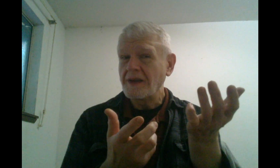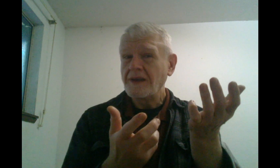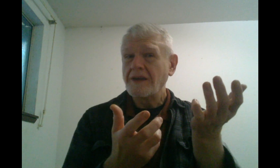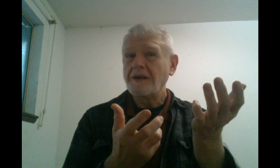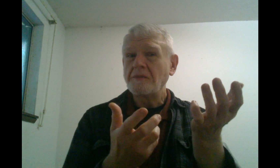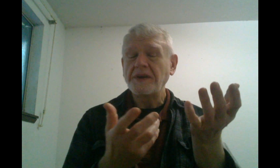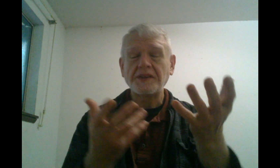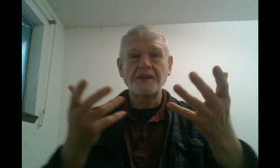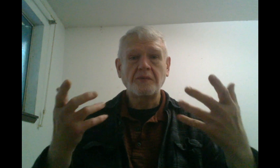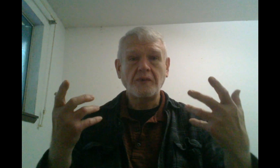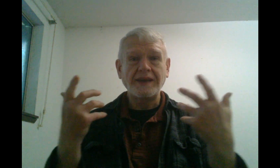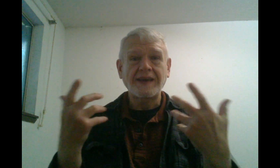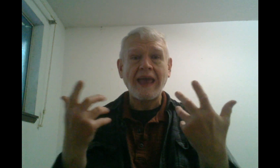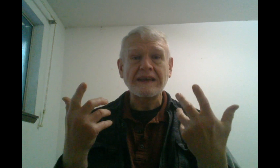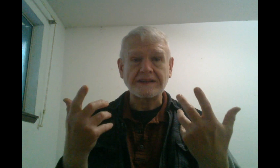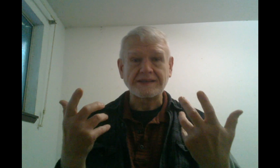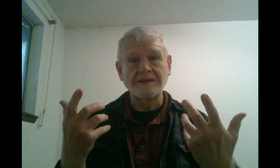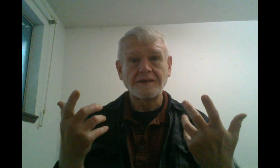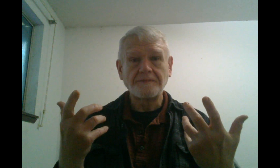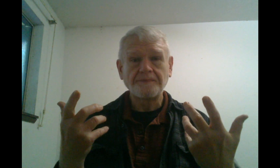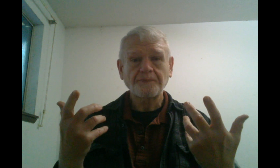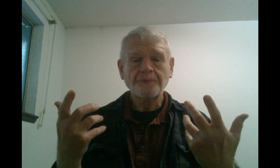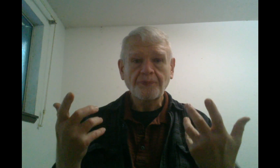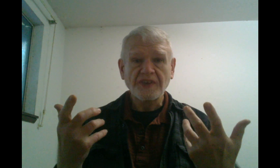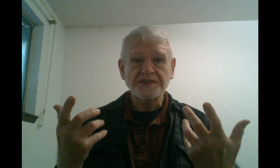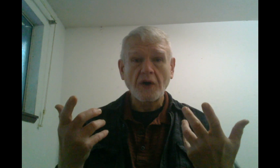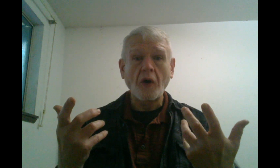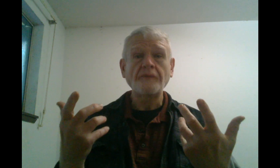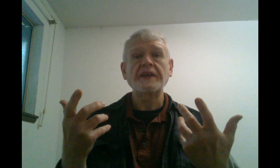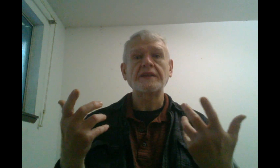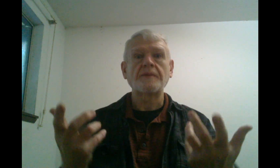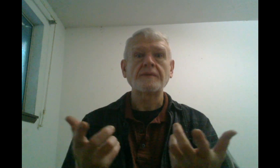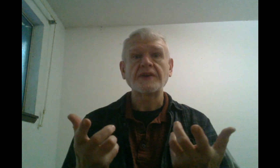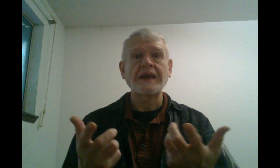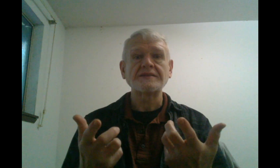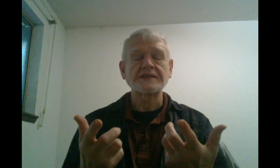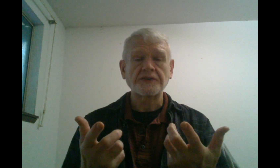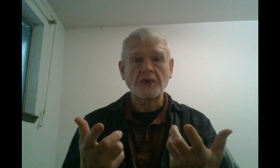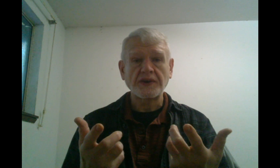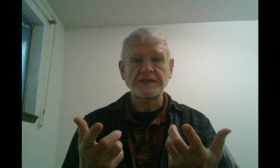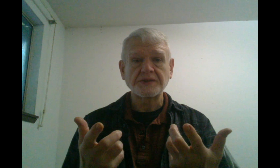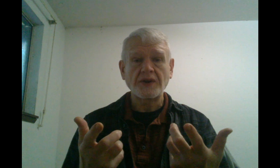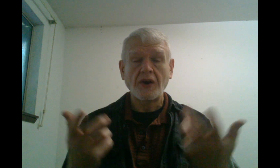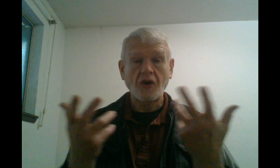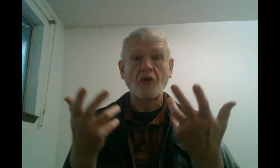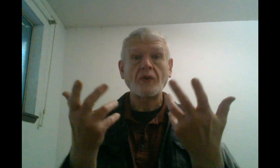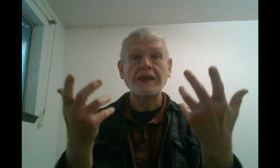but we can't. So, hopefully, the Bremerton Housing Authority is going to hurry